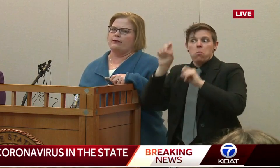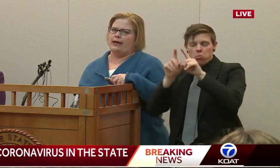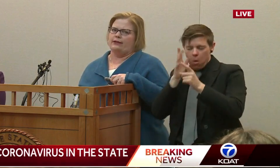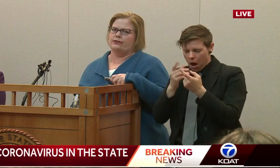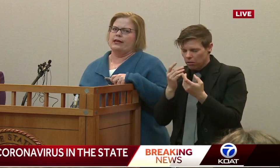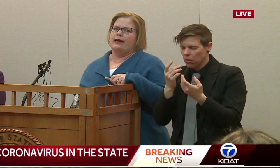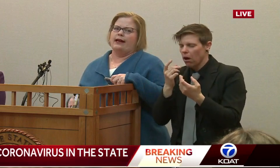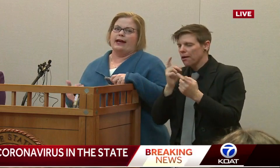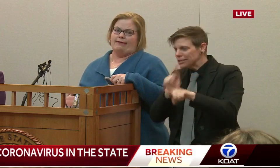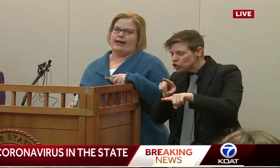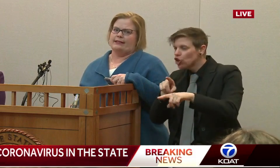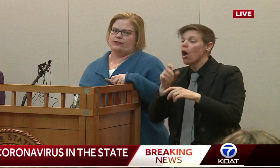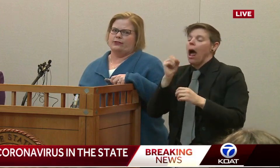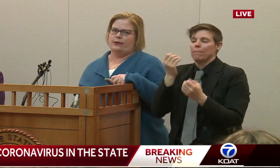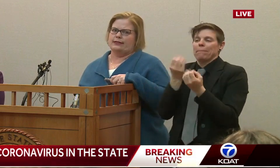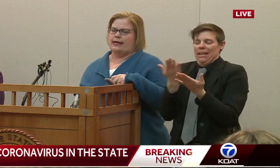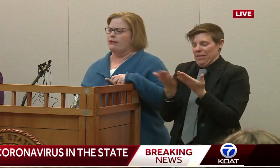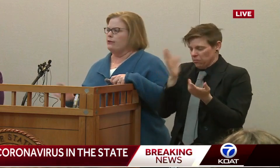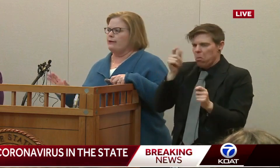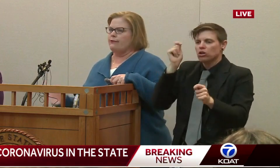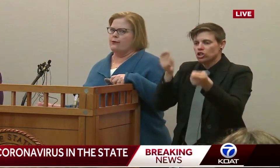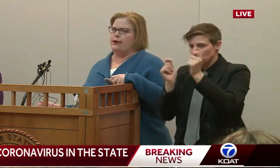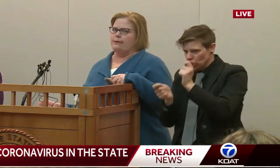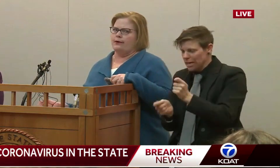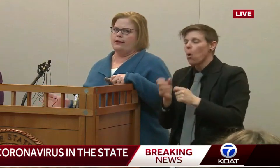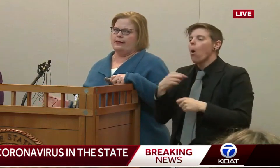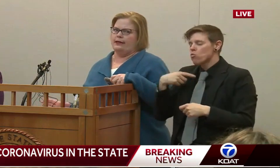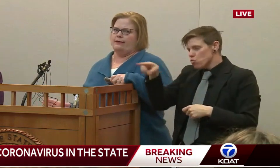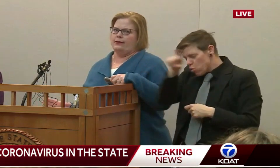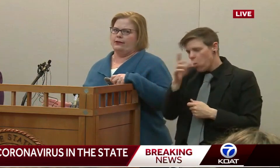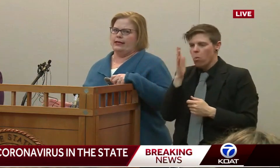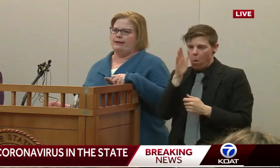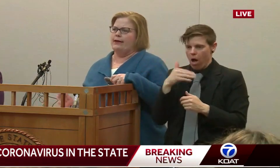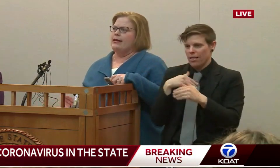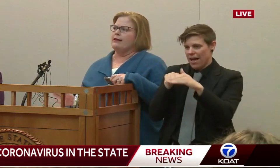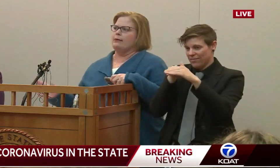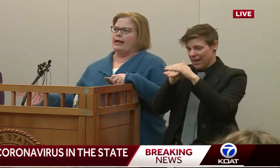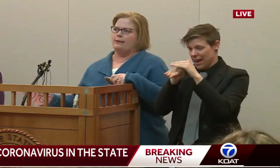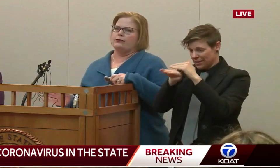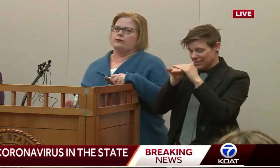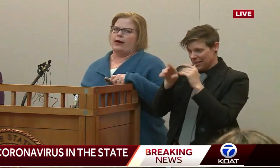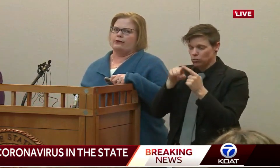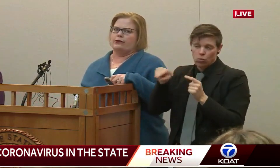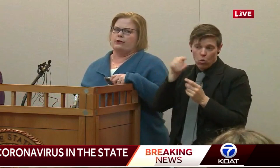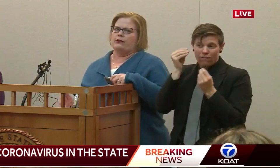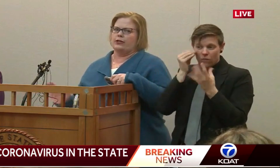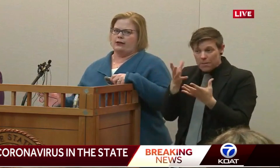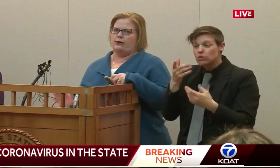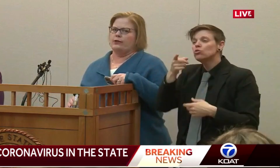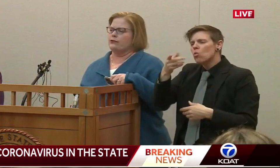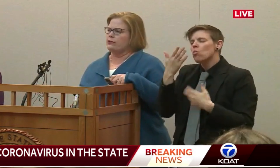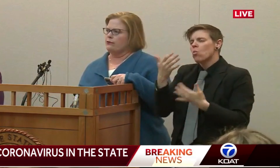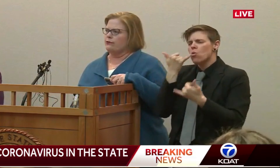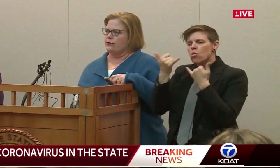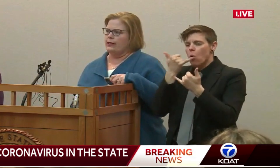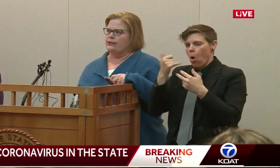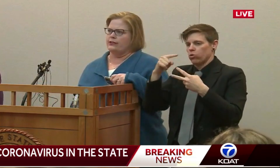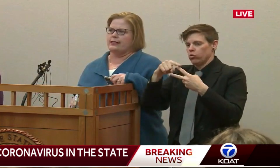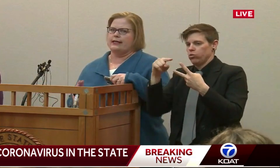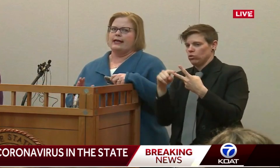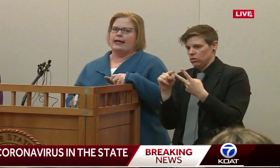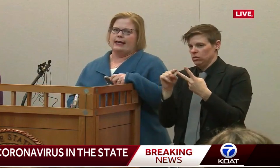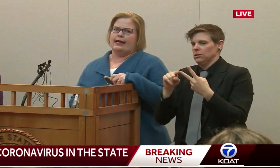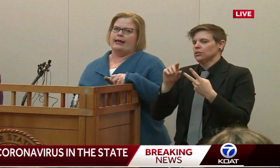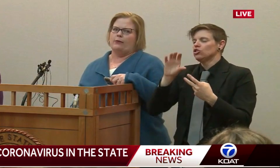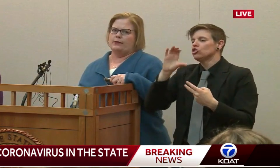making sure our providers have access to us. And through that phone number that the governor gave, they'll be able to route to our child care resource and referral